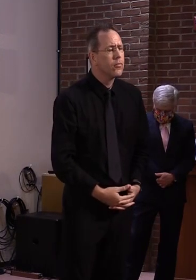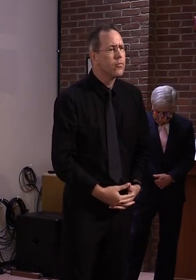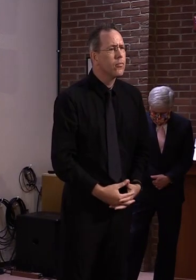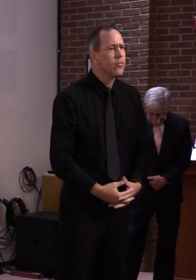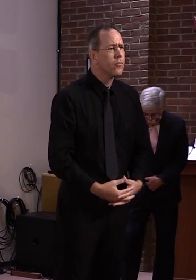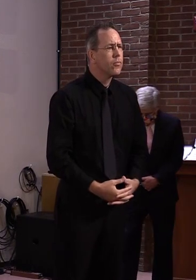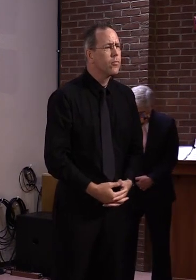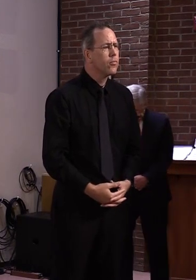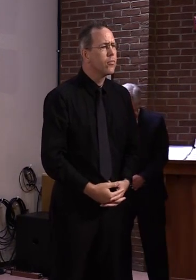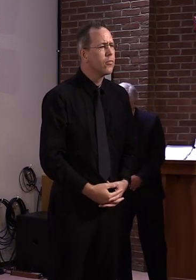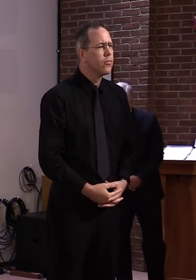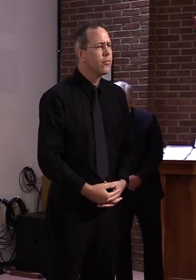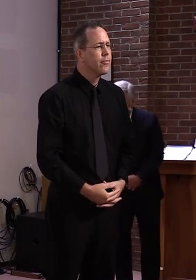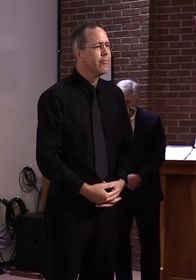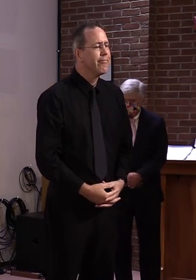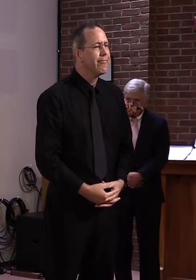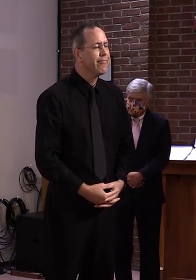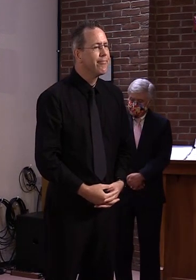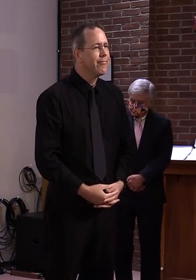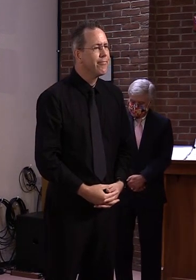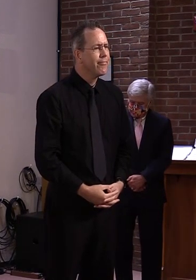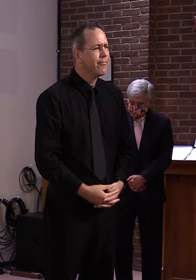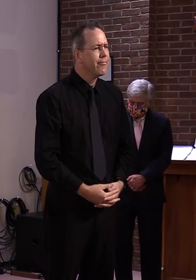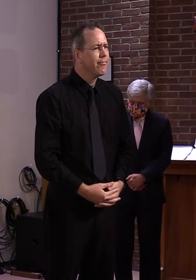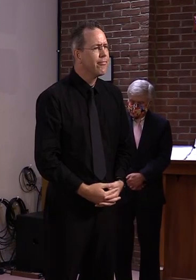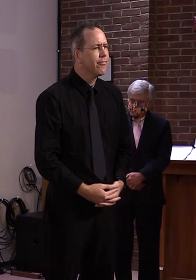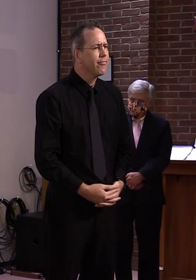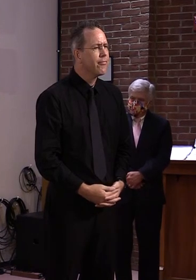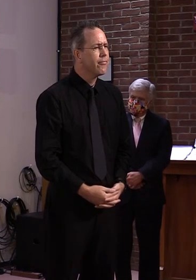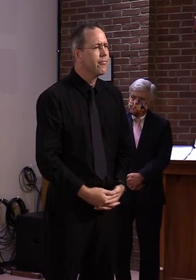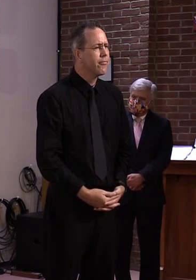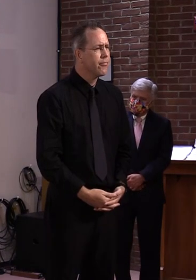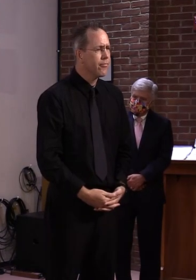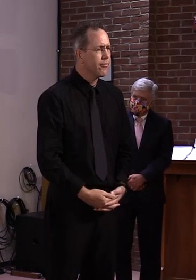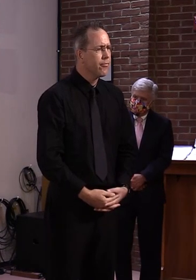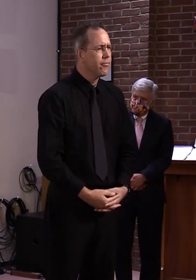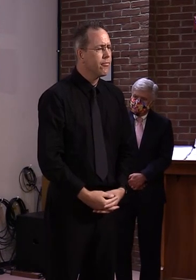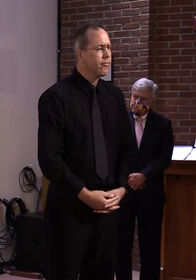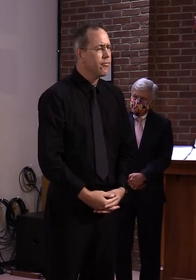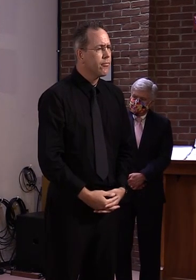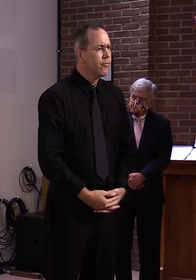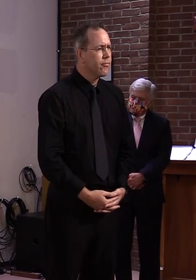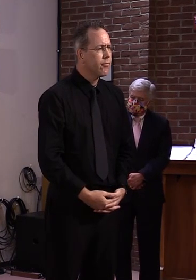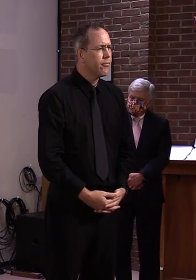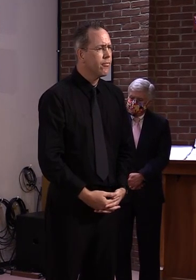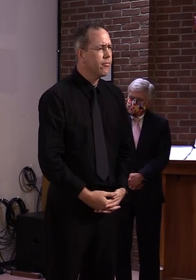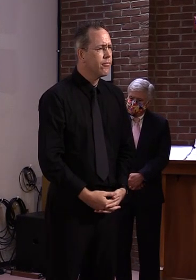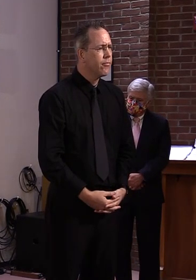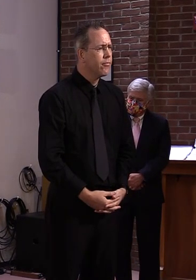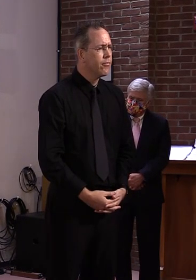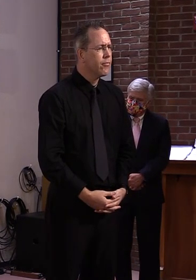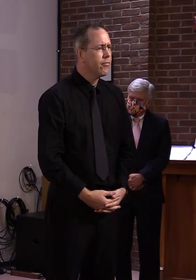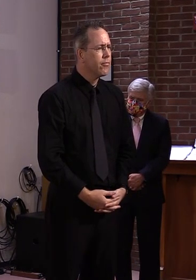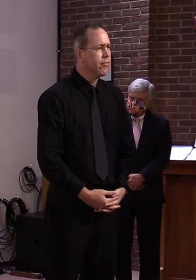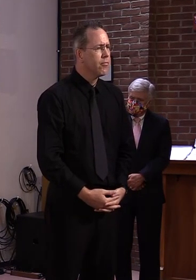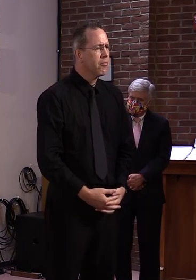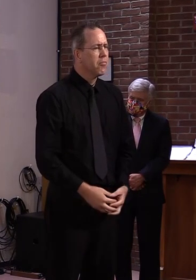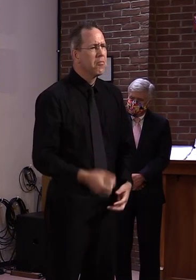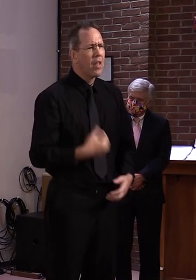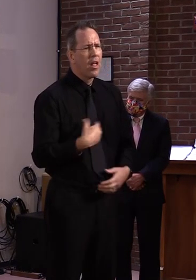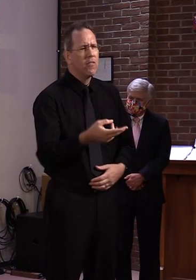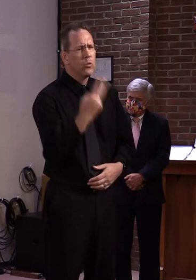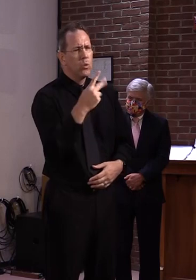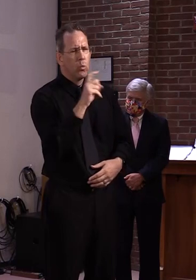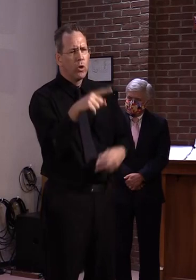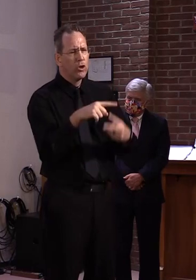Hi, good morning. I have two questions on completely different topics. The first one, Secretary French, what